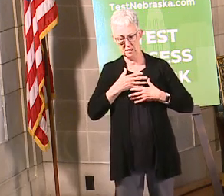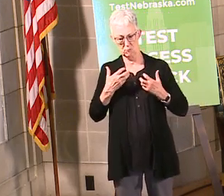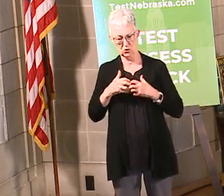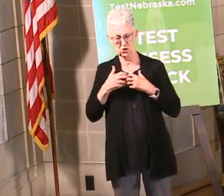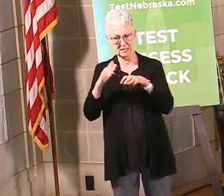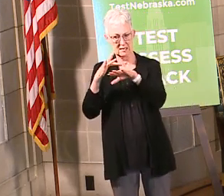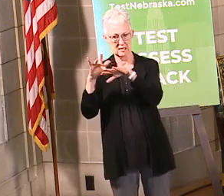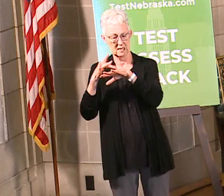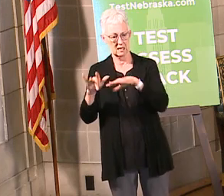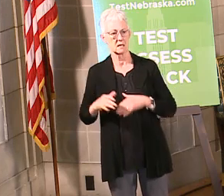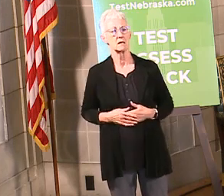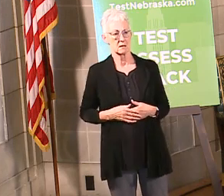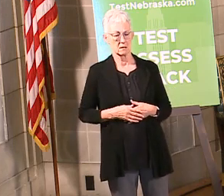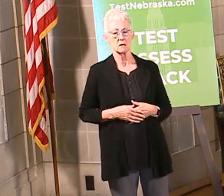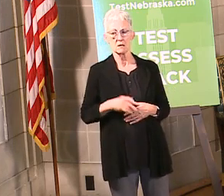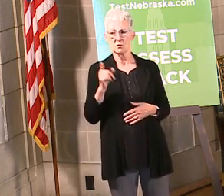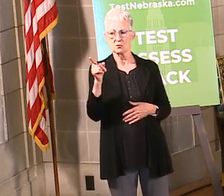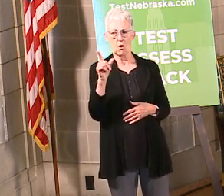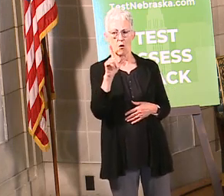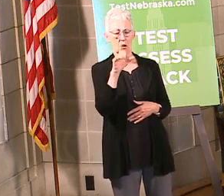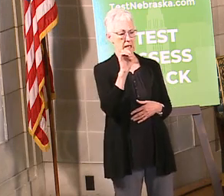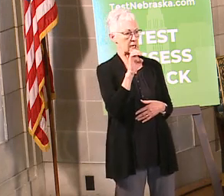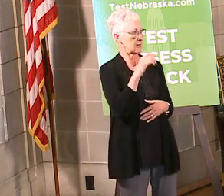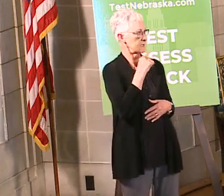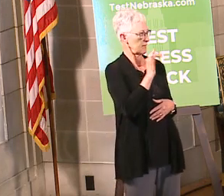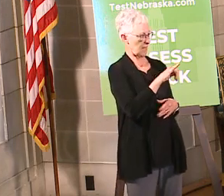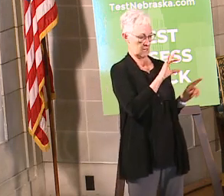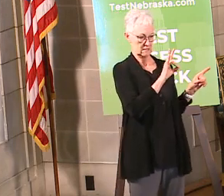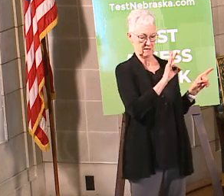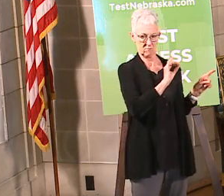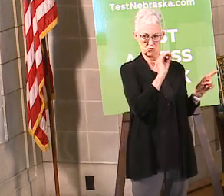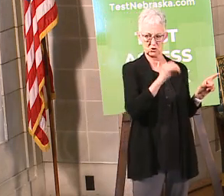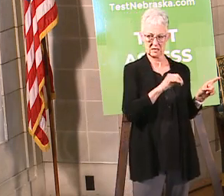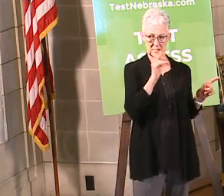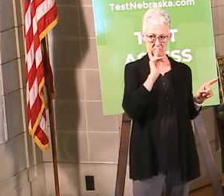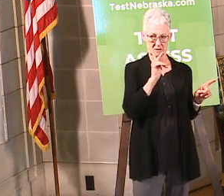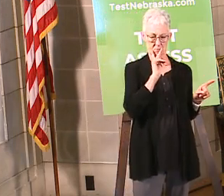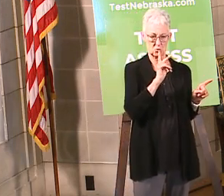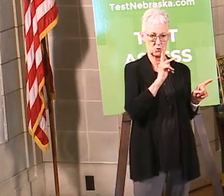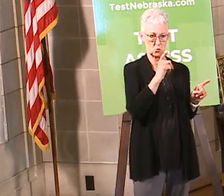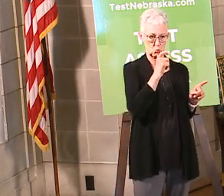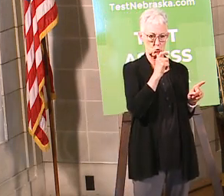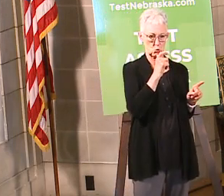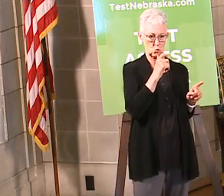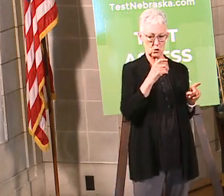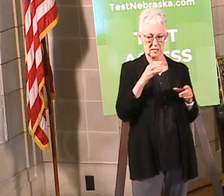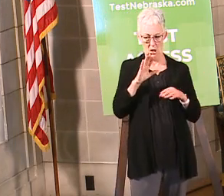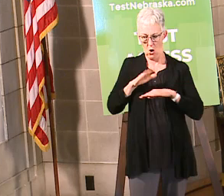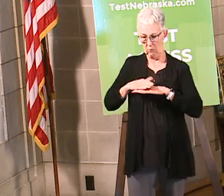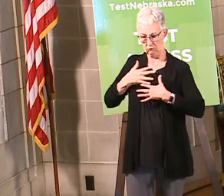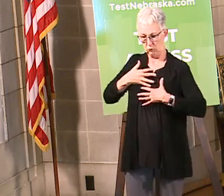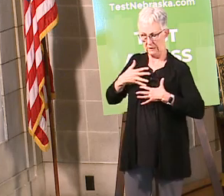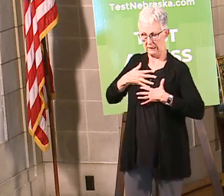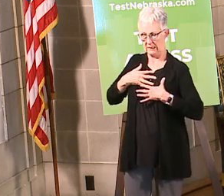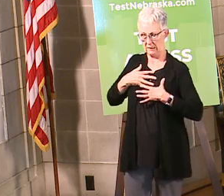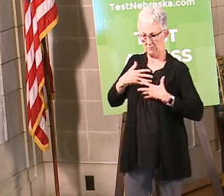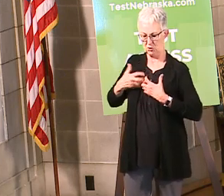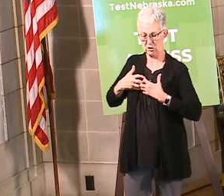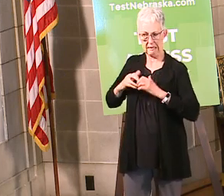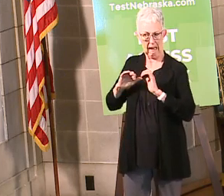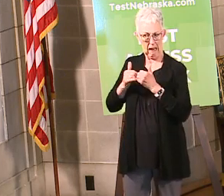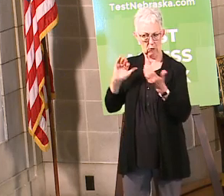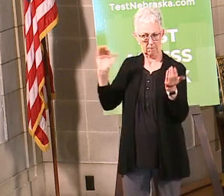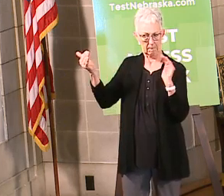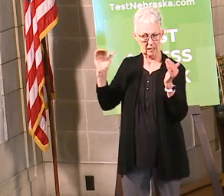so lee asked a question of of that seven percent of people that are covet positive that are using ventilators how does that compare to other states i don't know